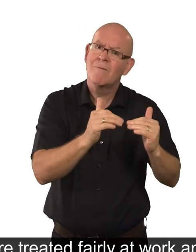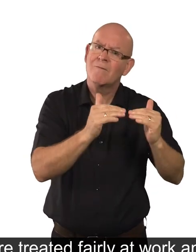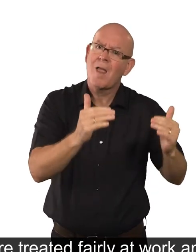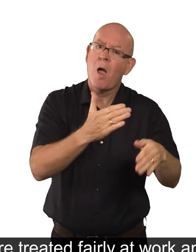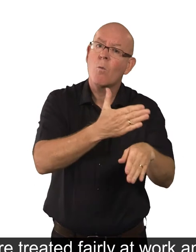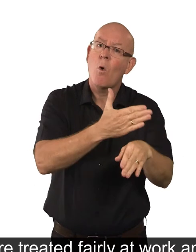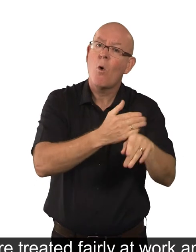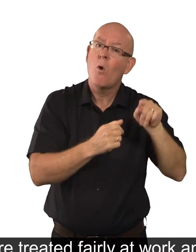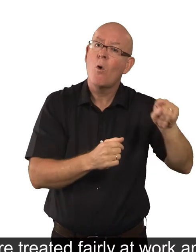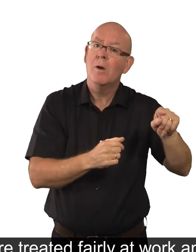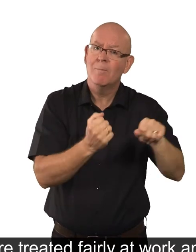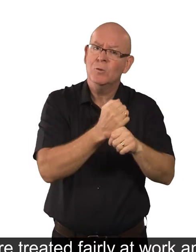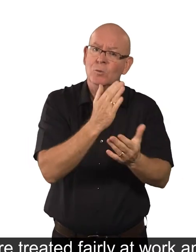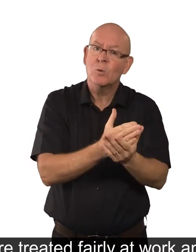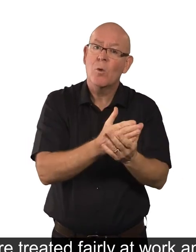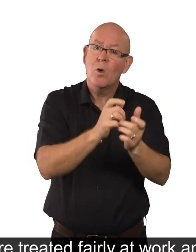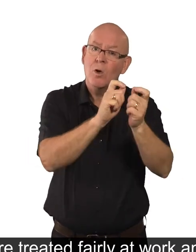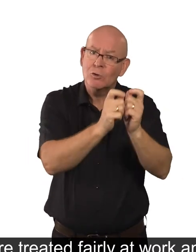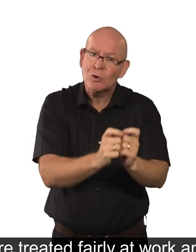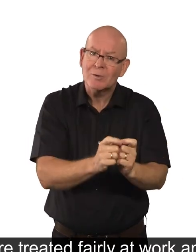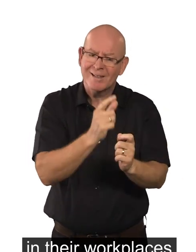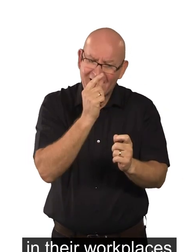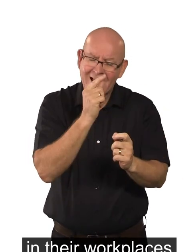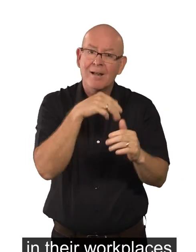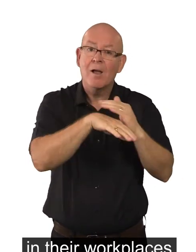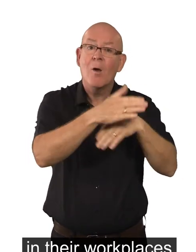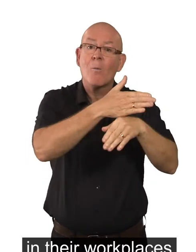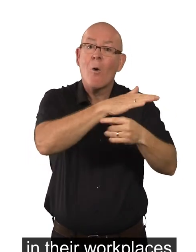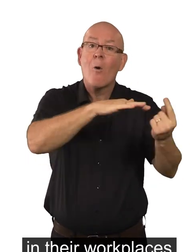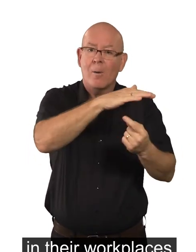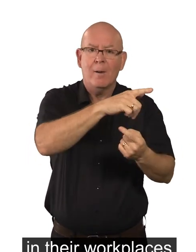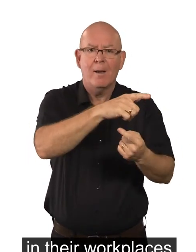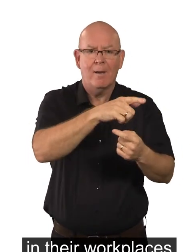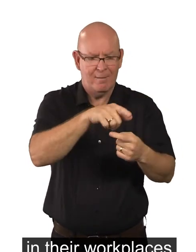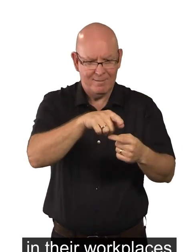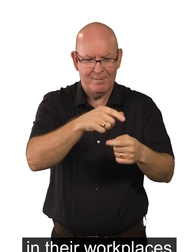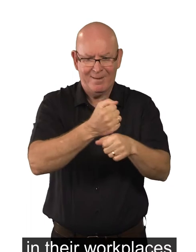and make sure changes can be made in their workplaces to help them do their job.